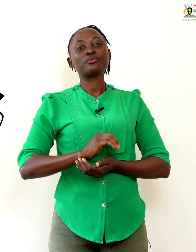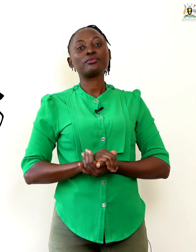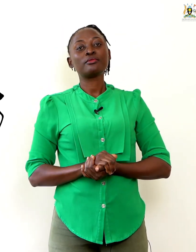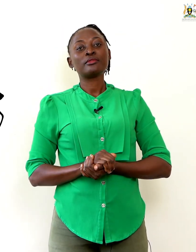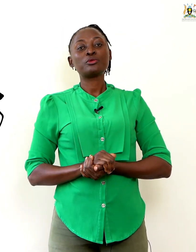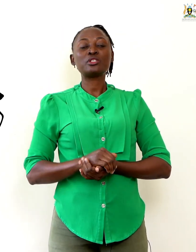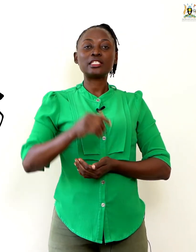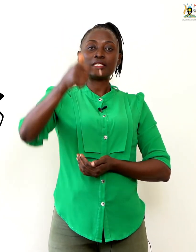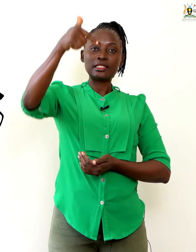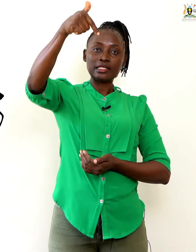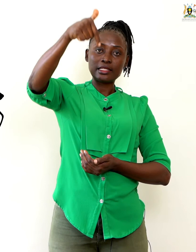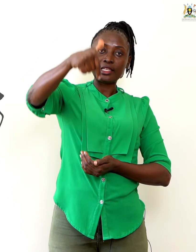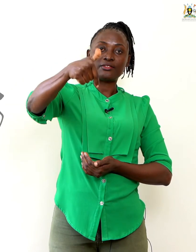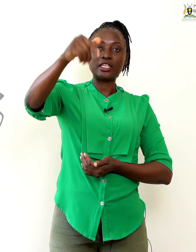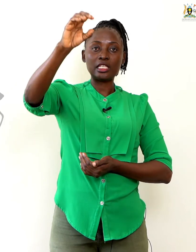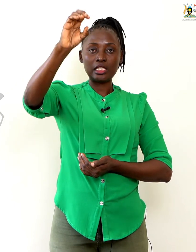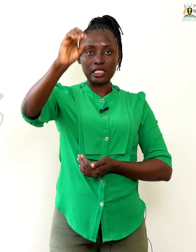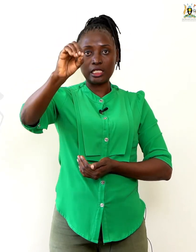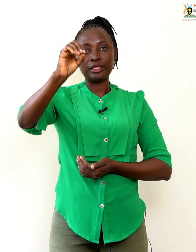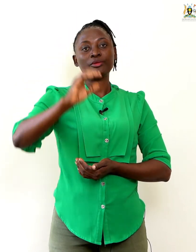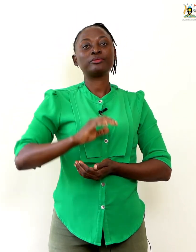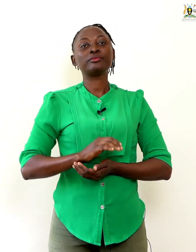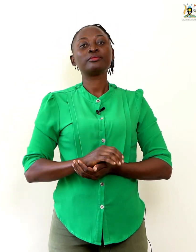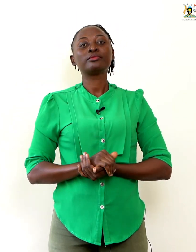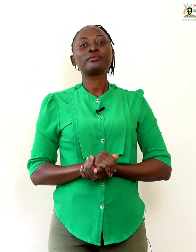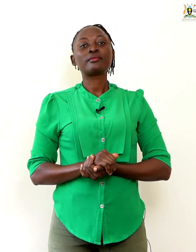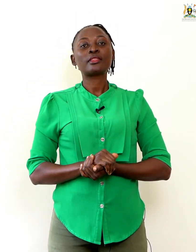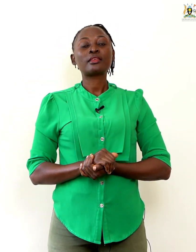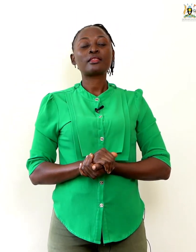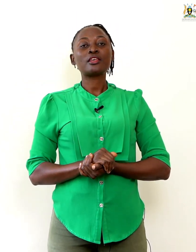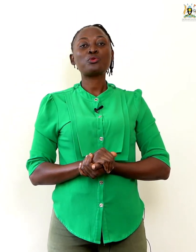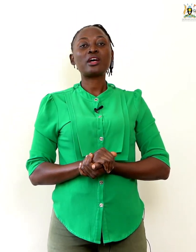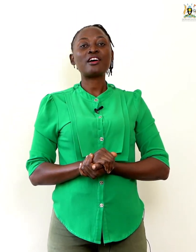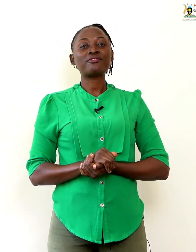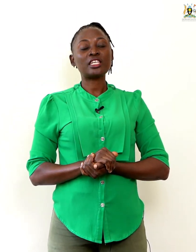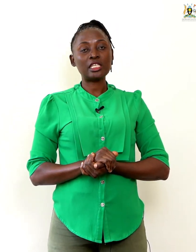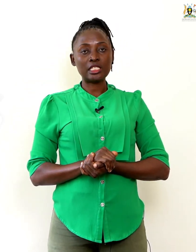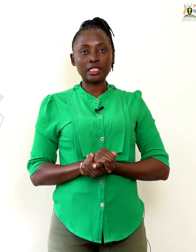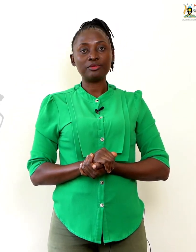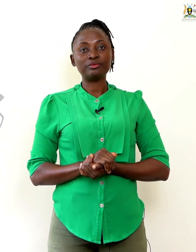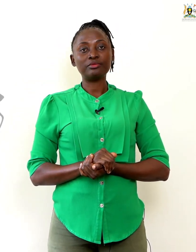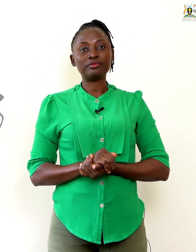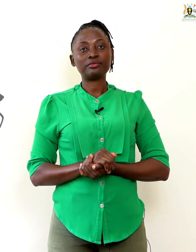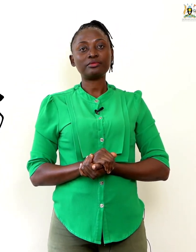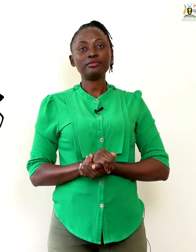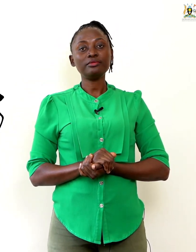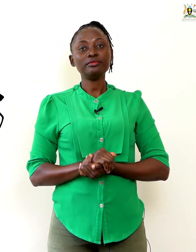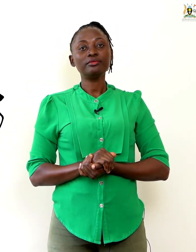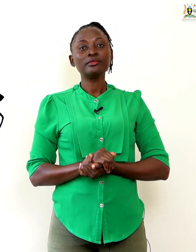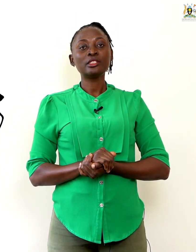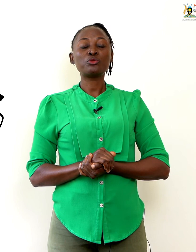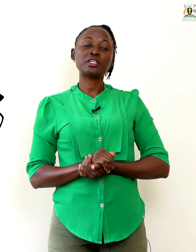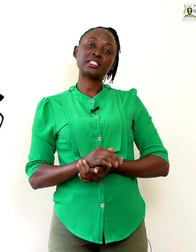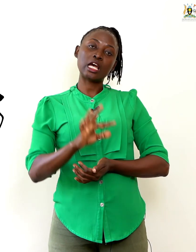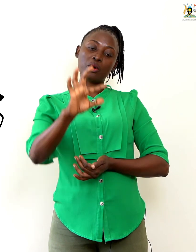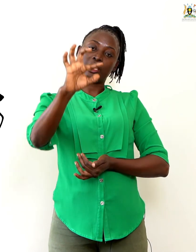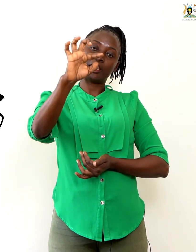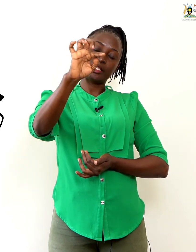which is 70. Then we have 80. We get our 8.